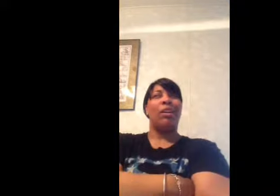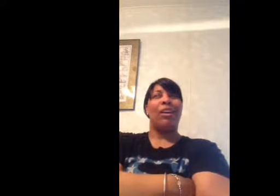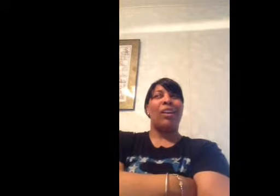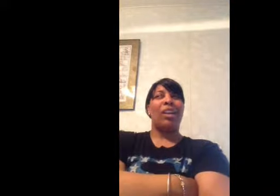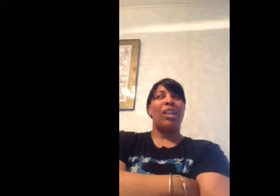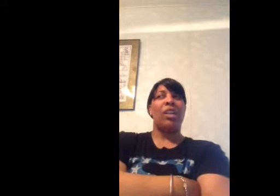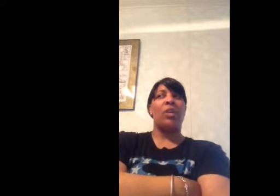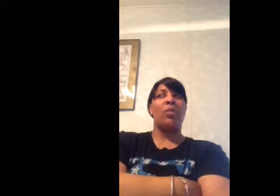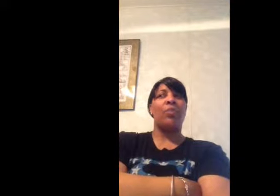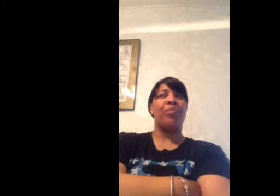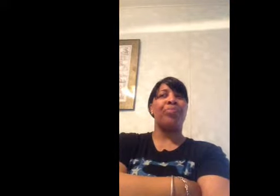you know,